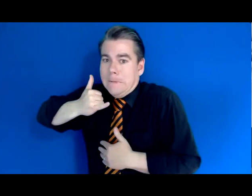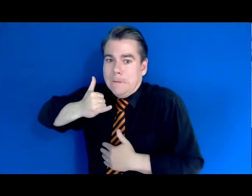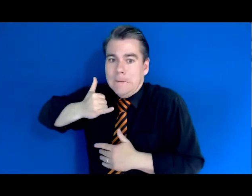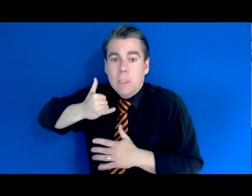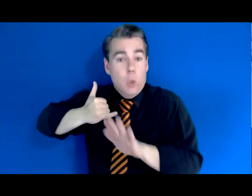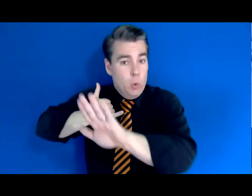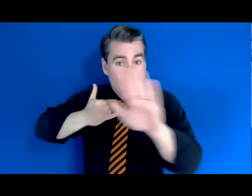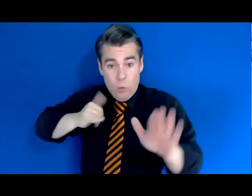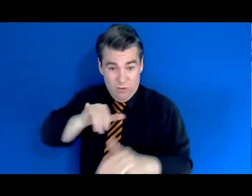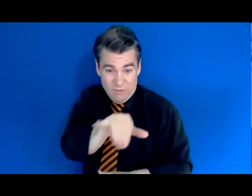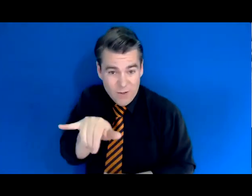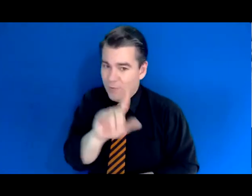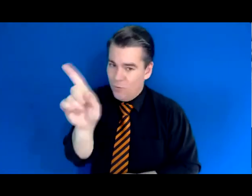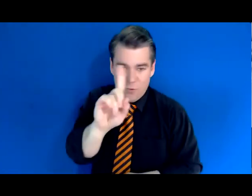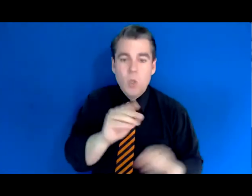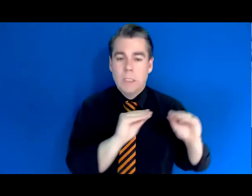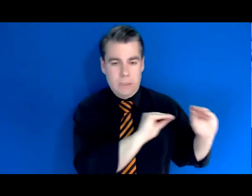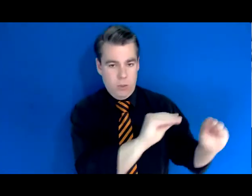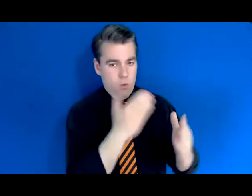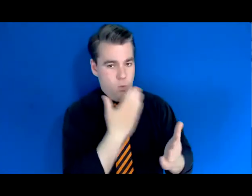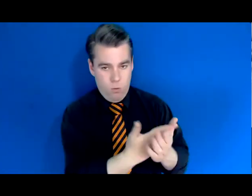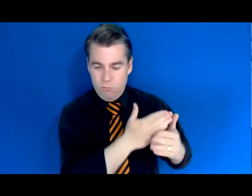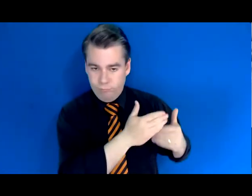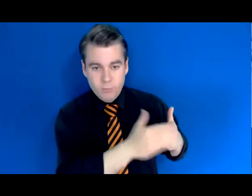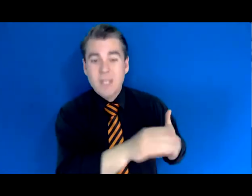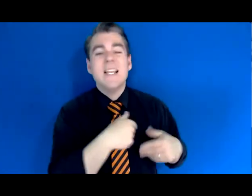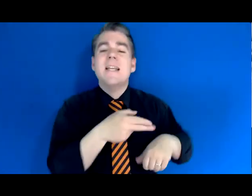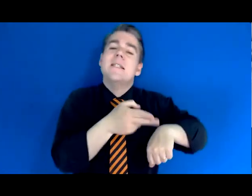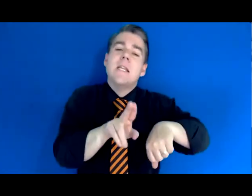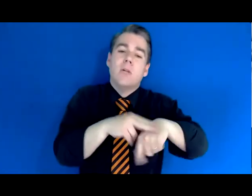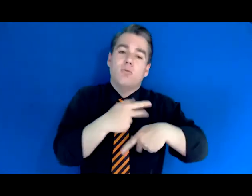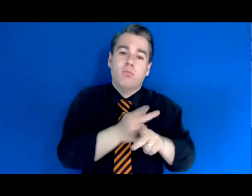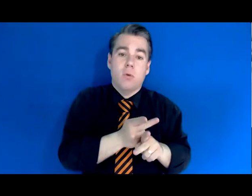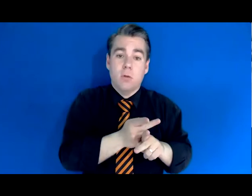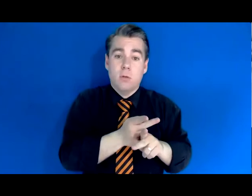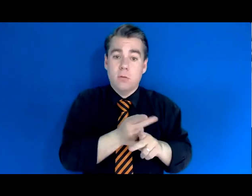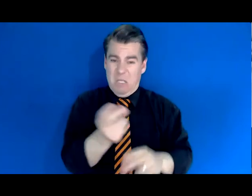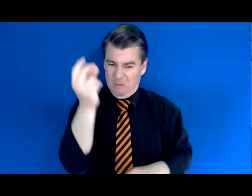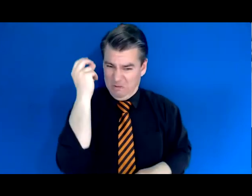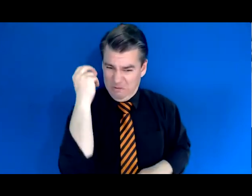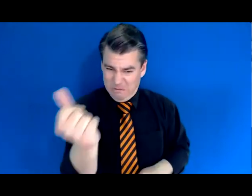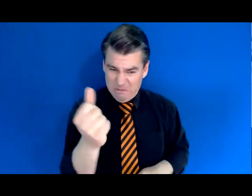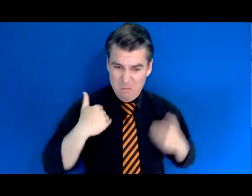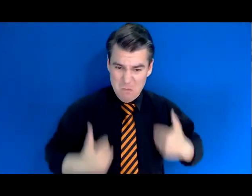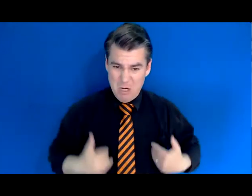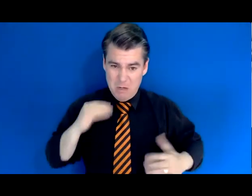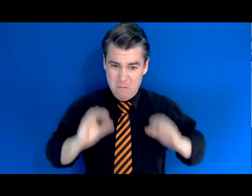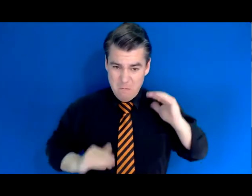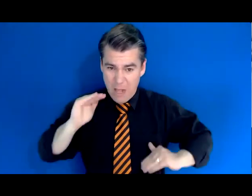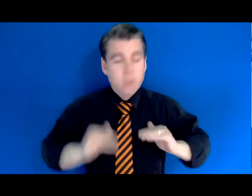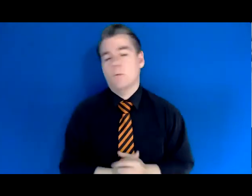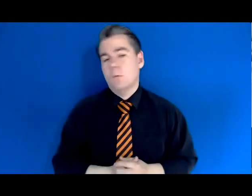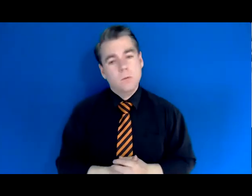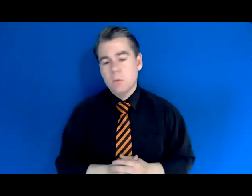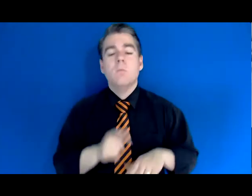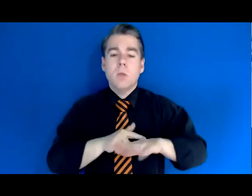the get-go. These are natural products that take time to balance your body. We are not part of a